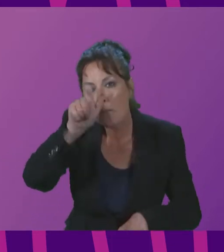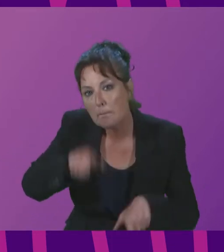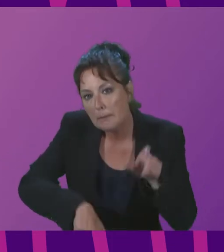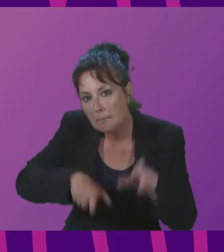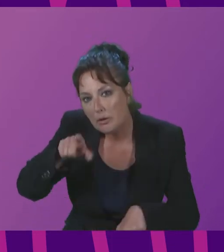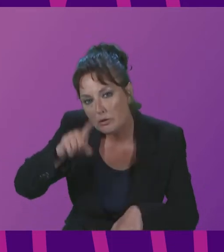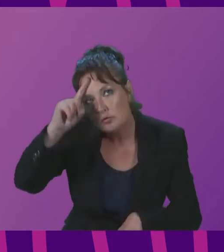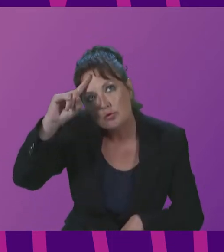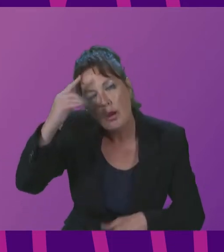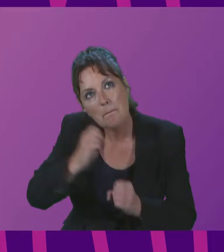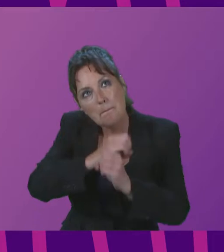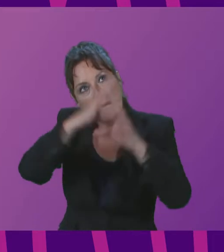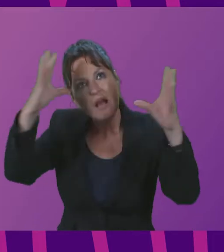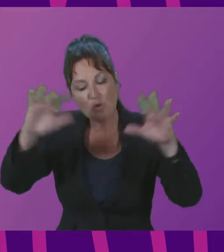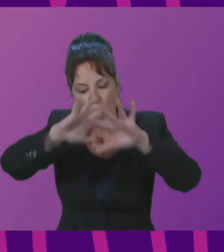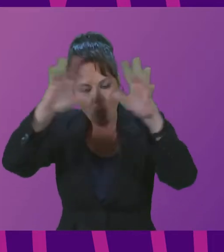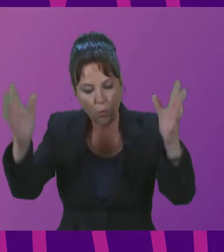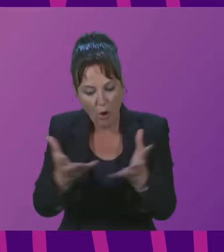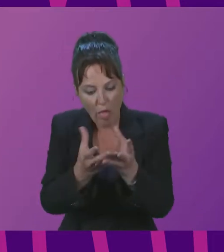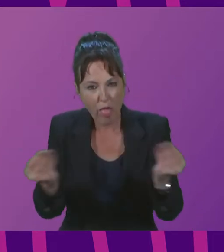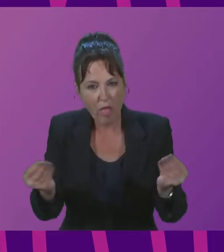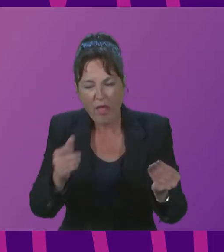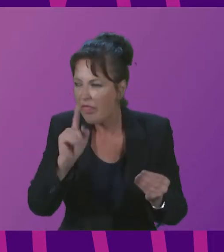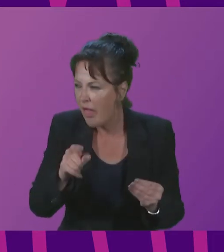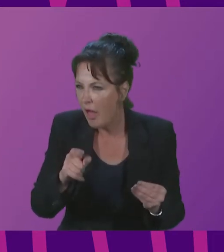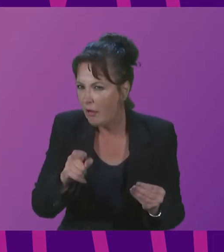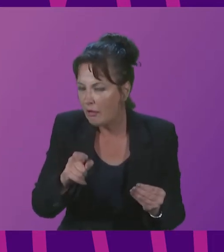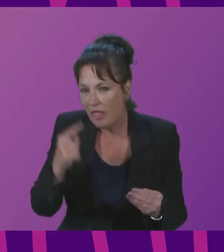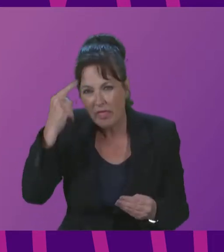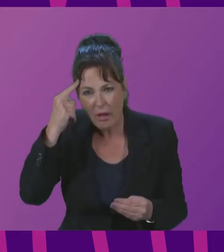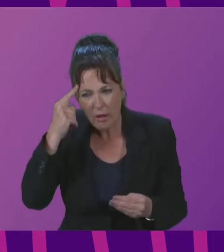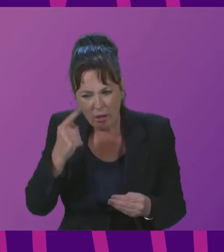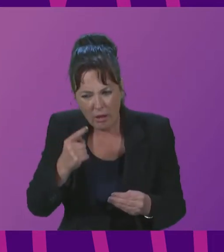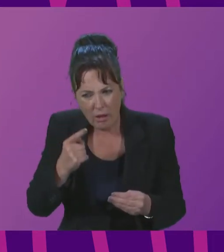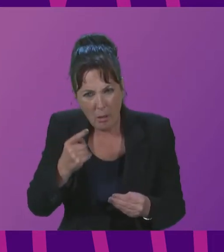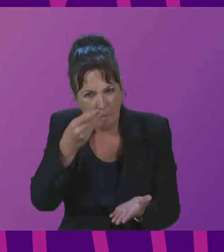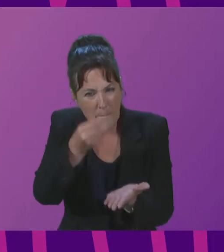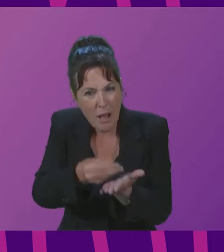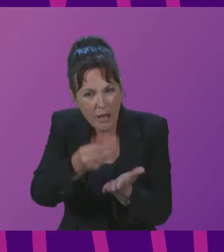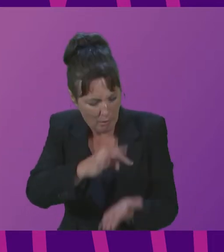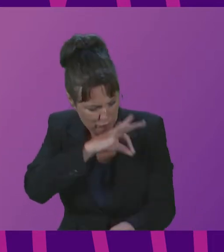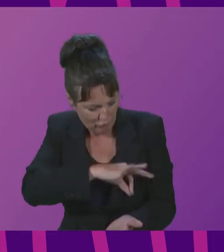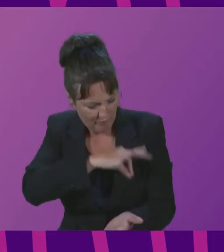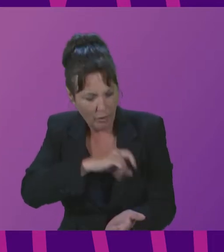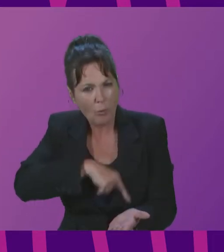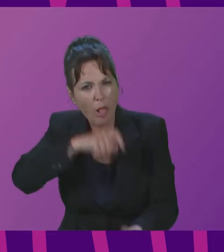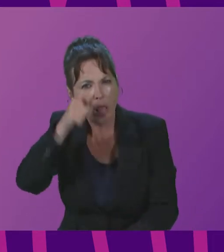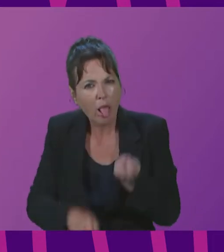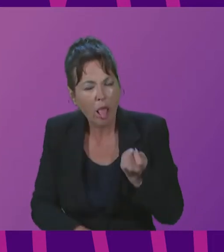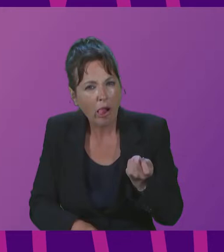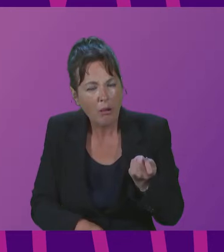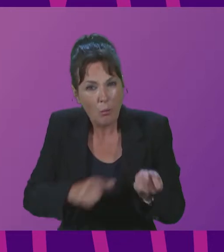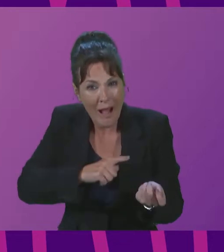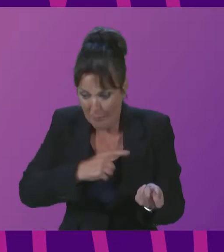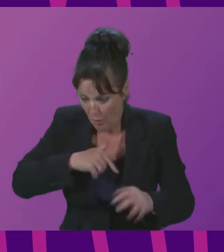of capitalism it is easier to imagine the end of the world than the start of something better because you don't know how